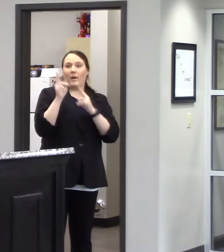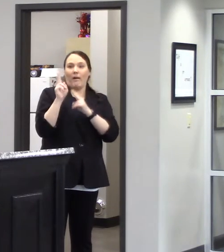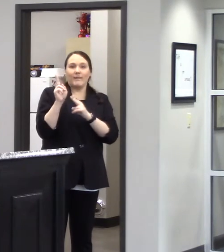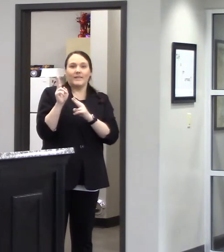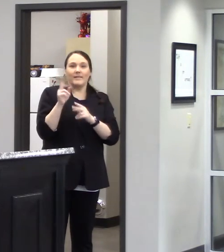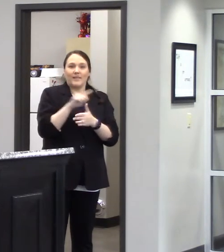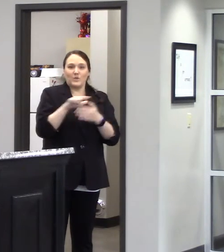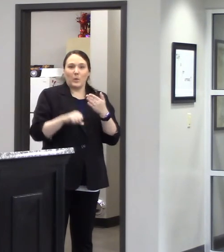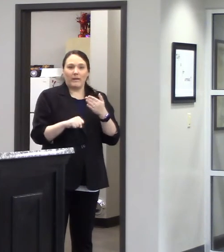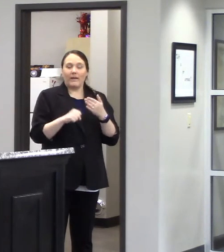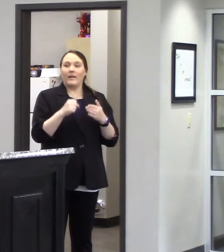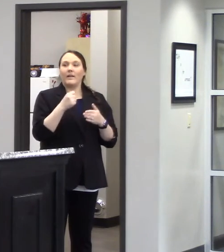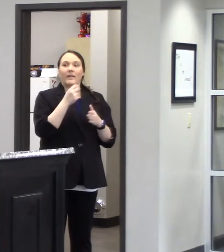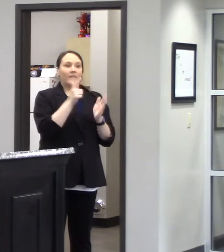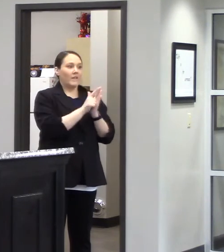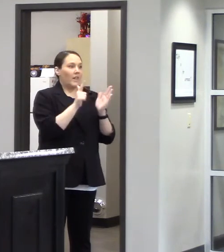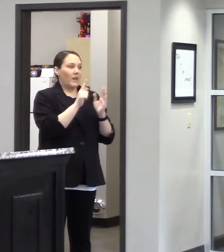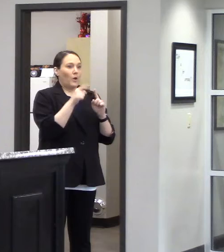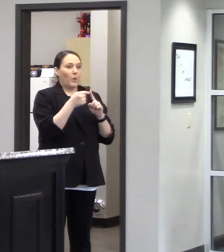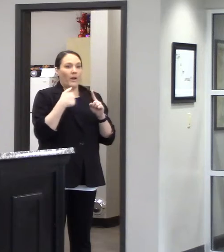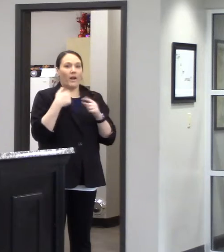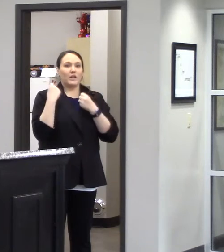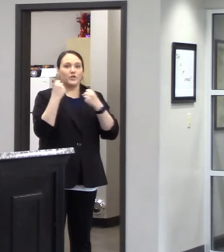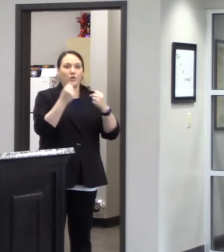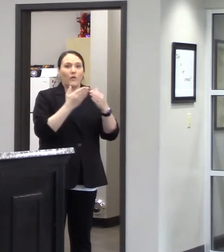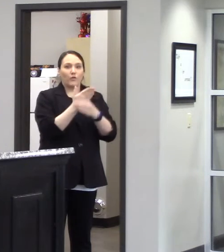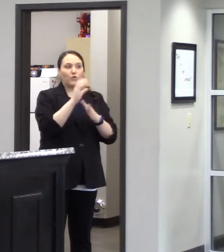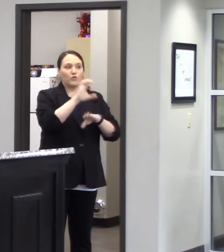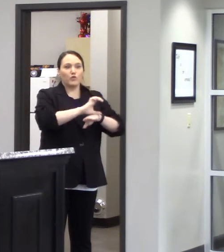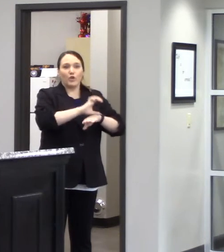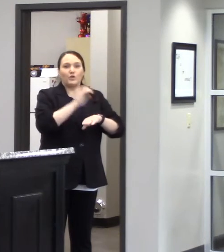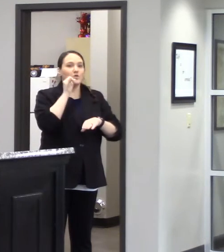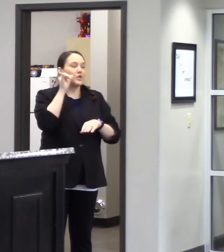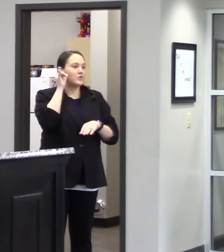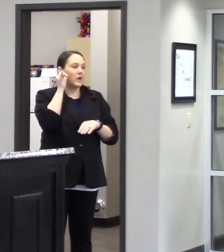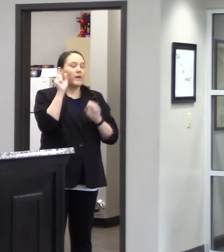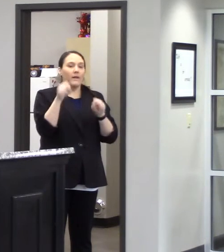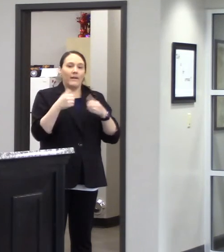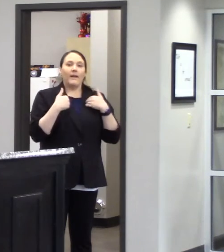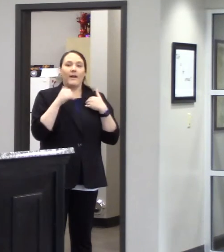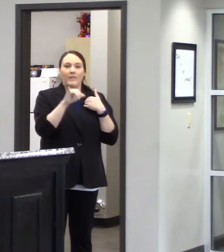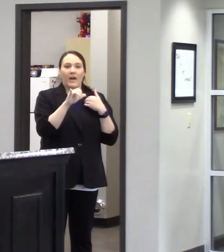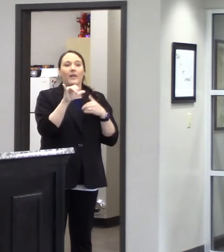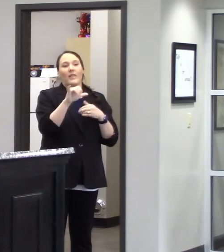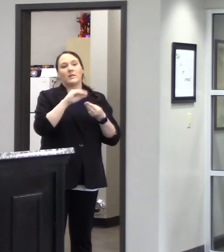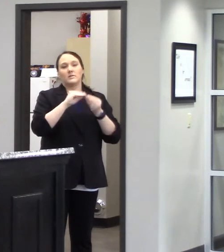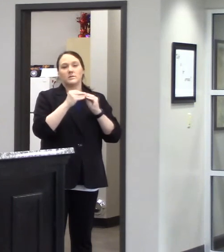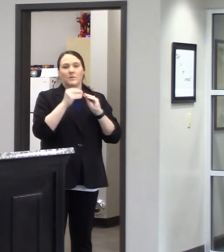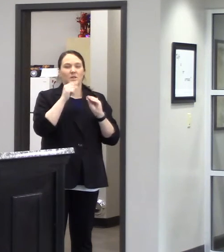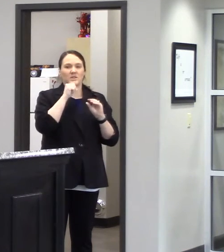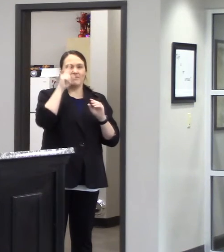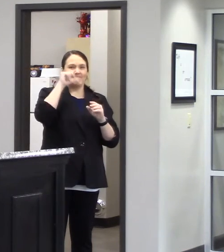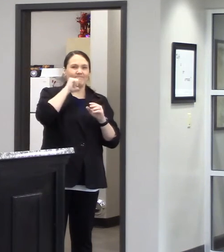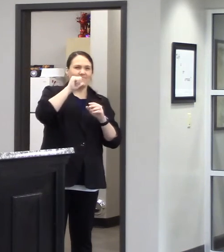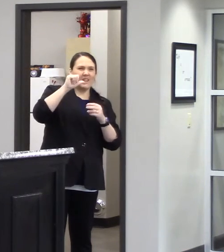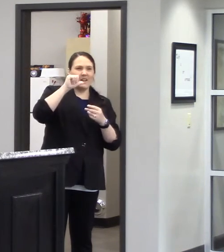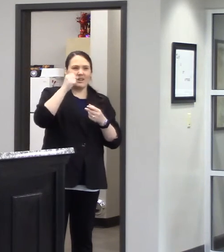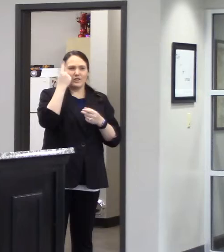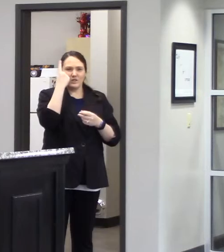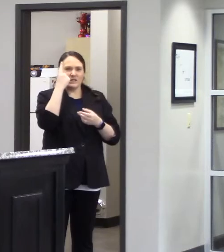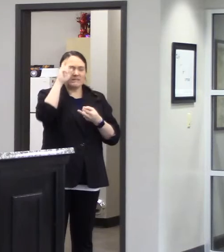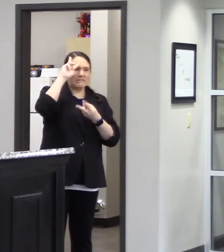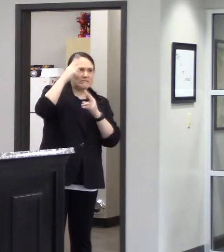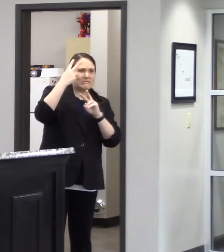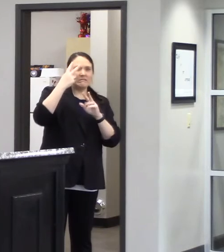violated me when i went to drive through or drive in church yesterday they can have those that's just those are those numbers that can be misconstrued and used anywhere they want to twist